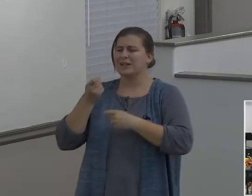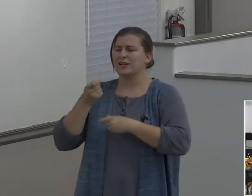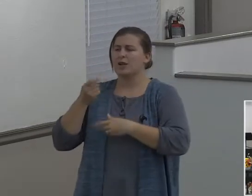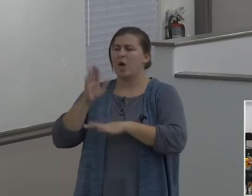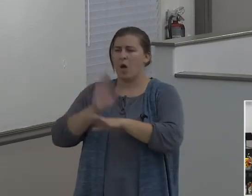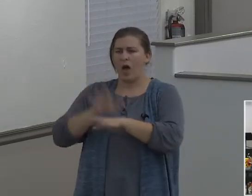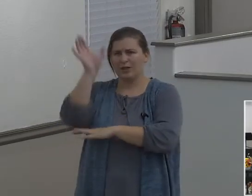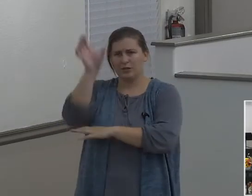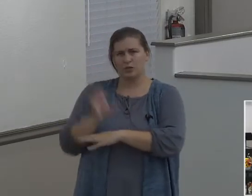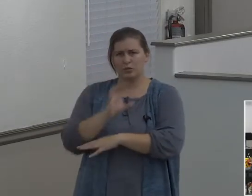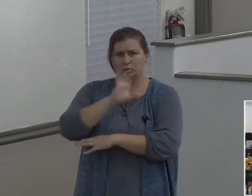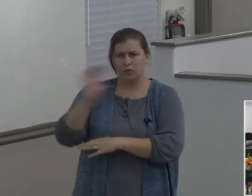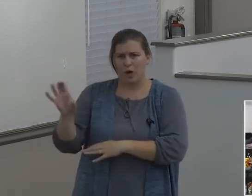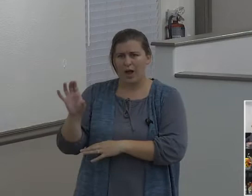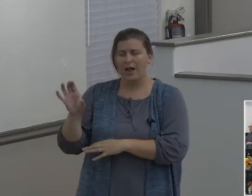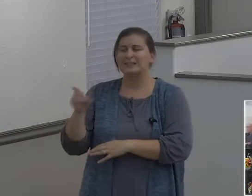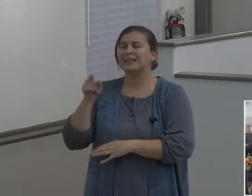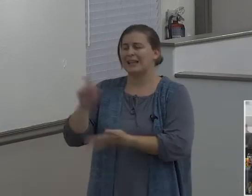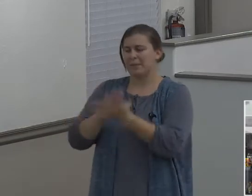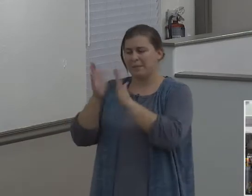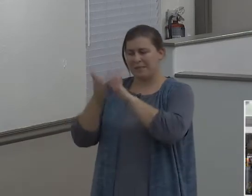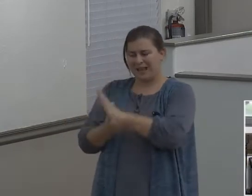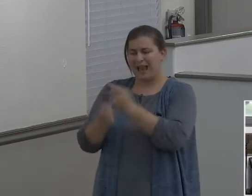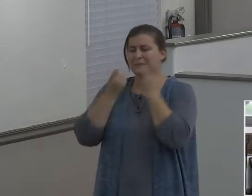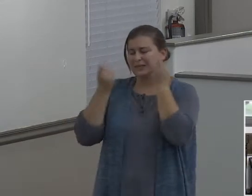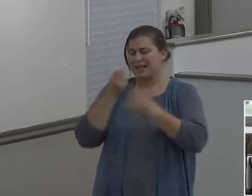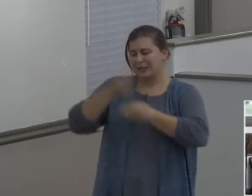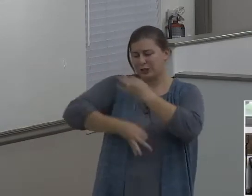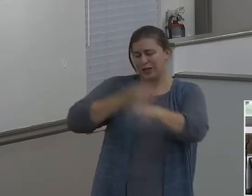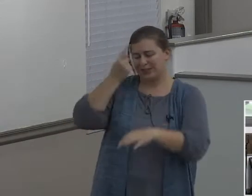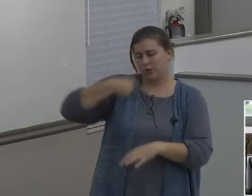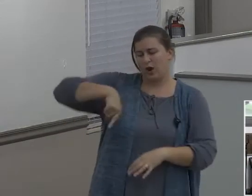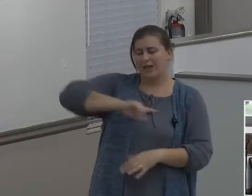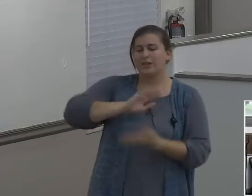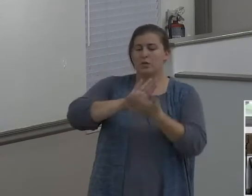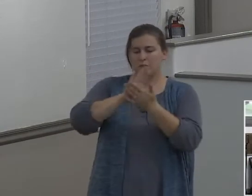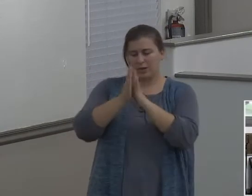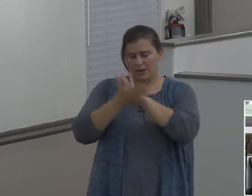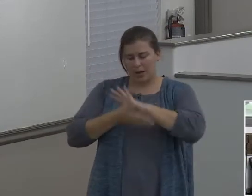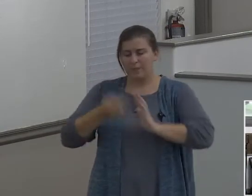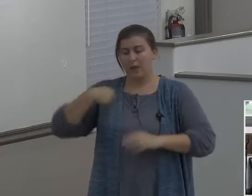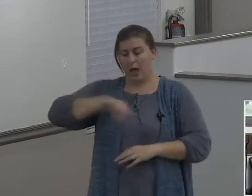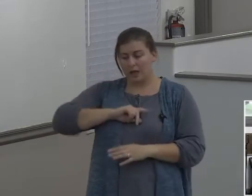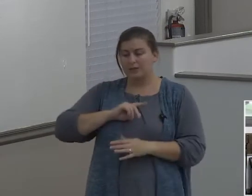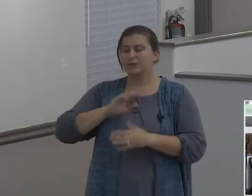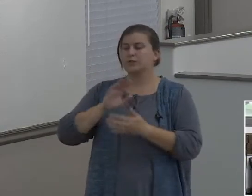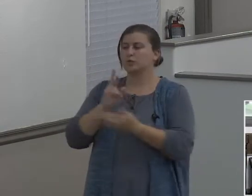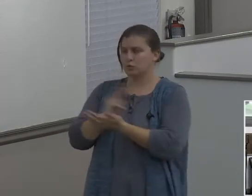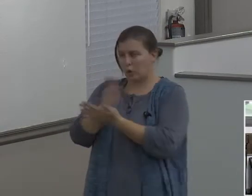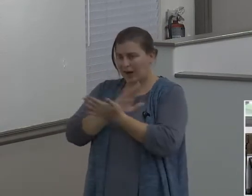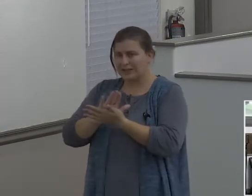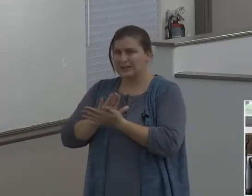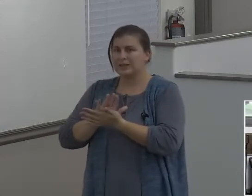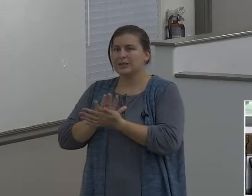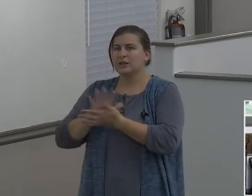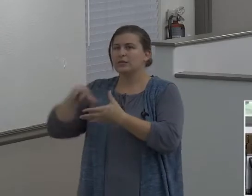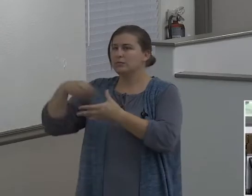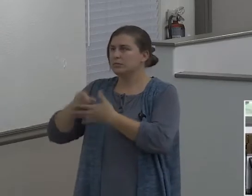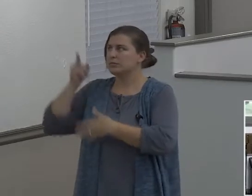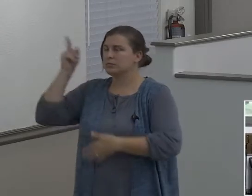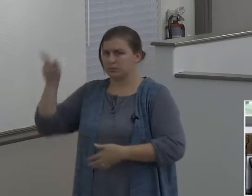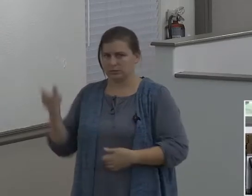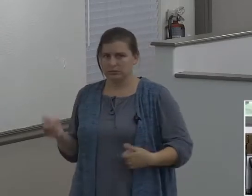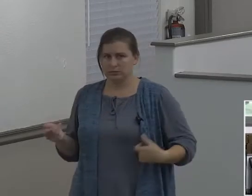he was made sin for us that we might be made the righteousness of God in him. That was that great exchange, so